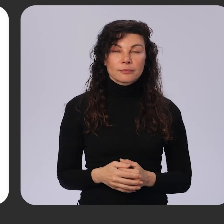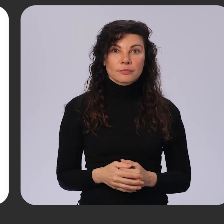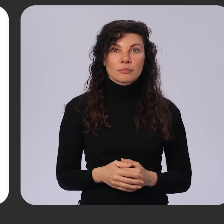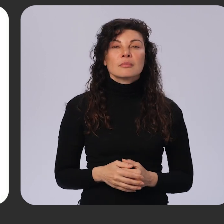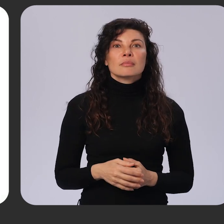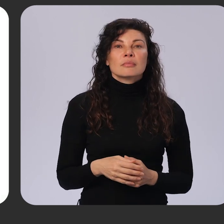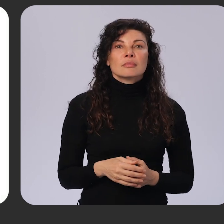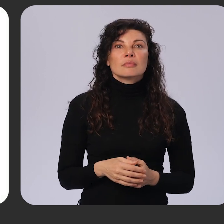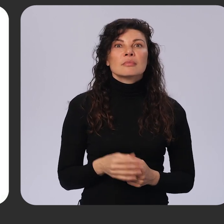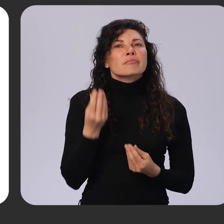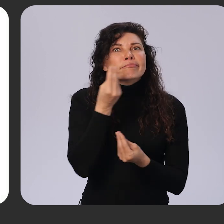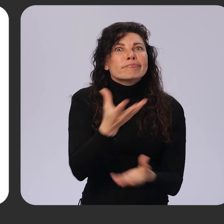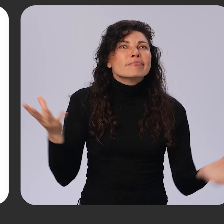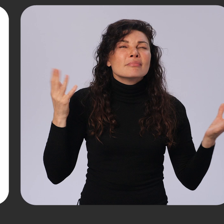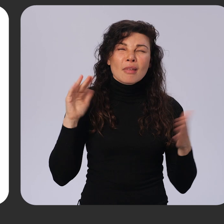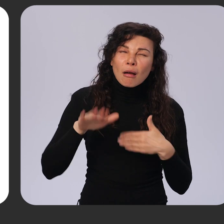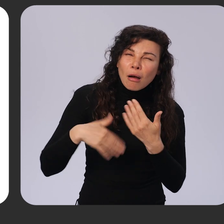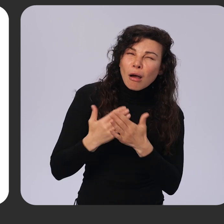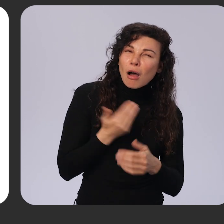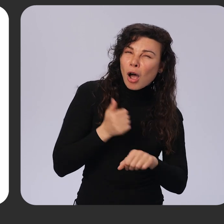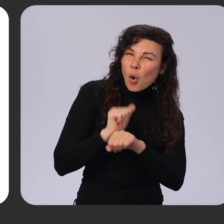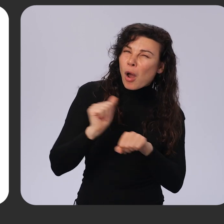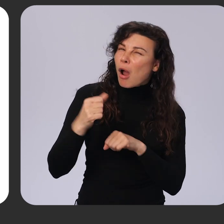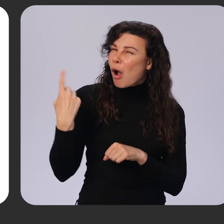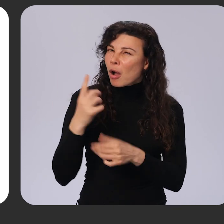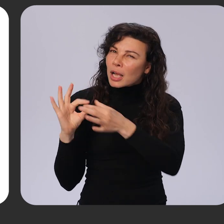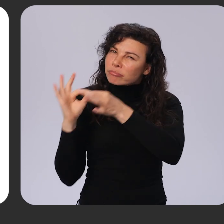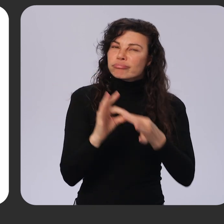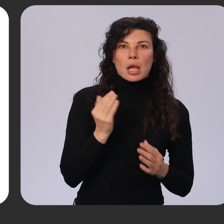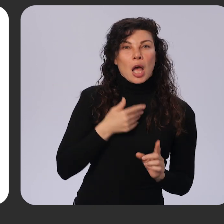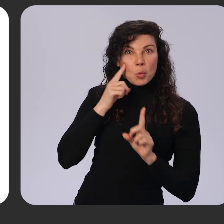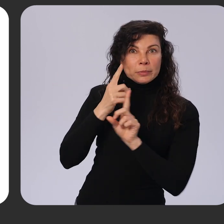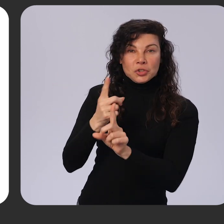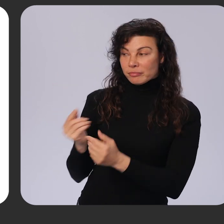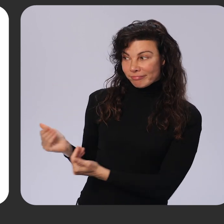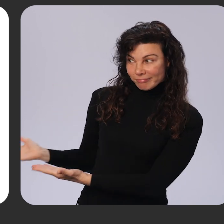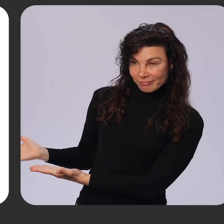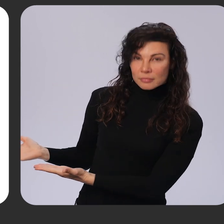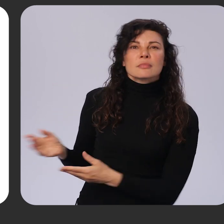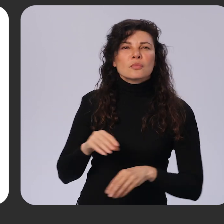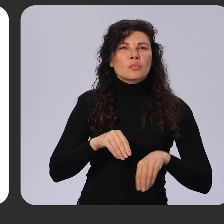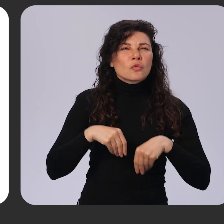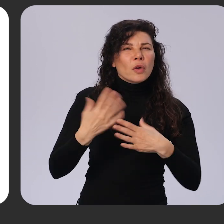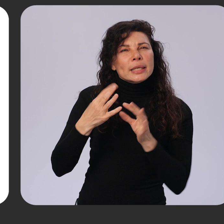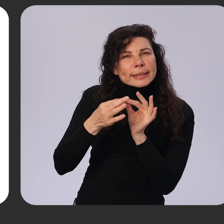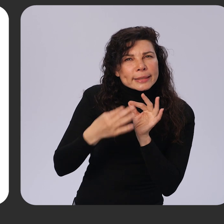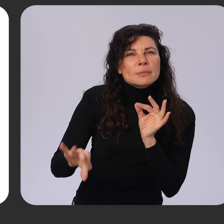Now, all of the work ties back to our mission at Google Pay, which is to provide simple, safe,